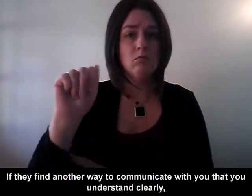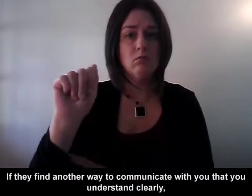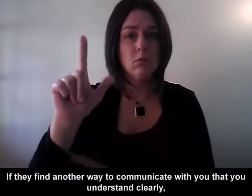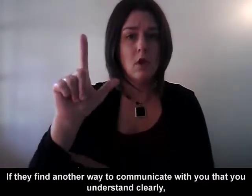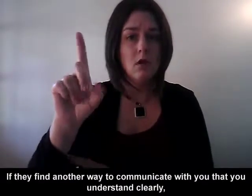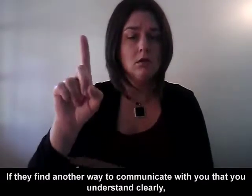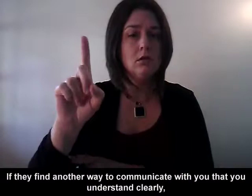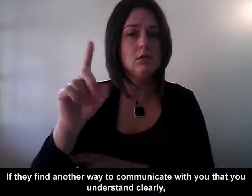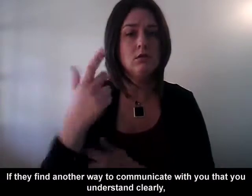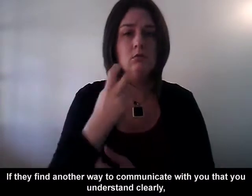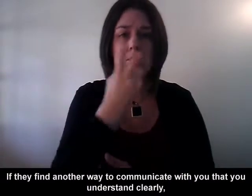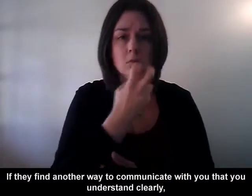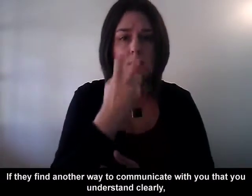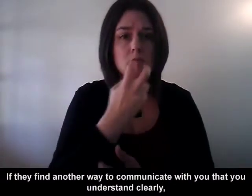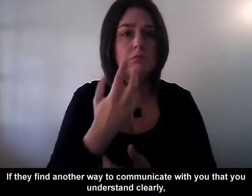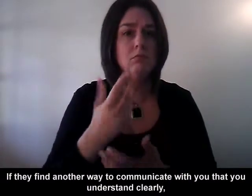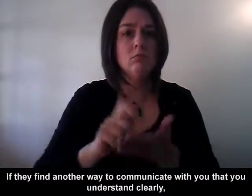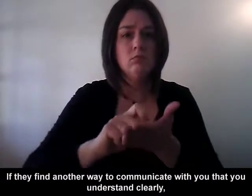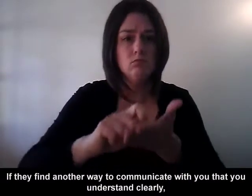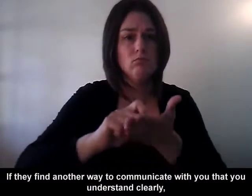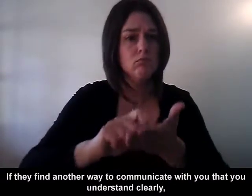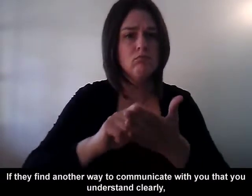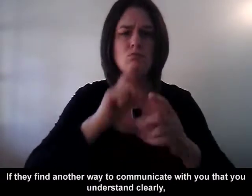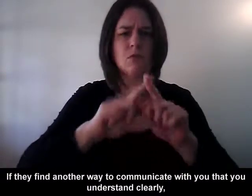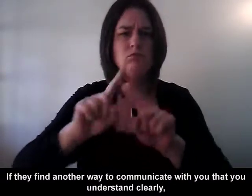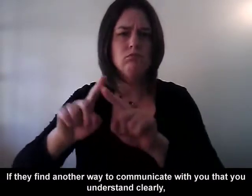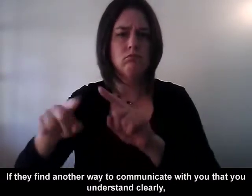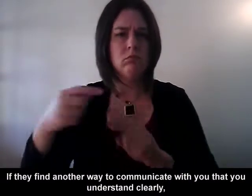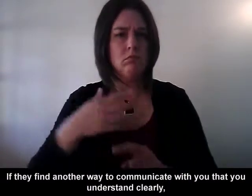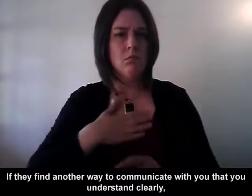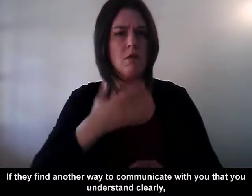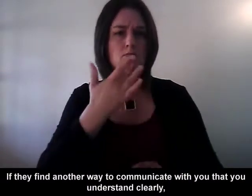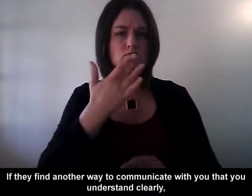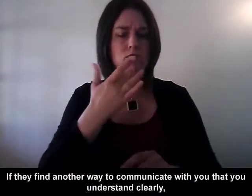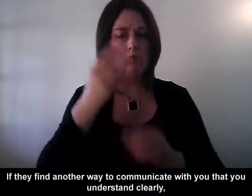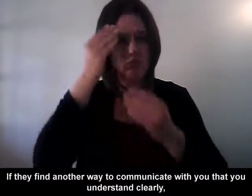If they find another way to communicate with you that you understand clearly,